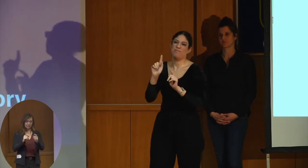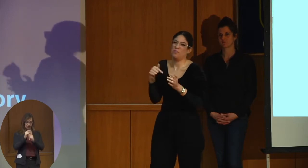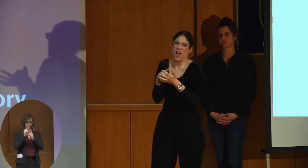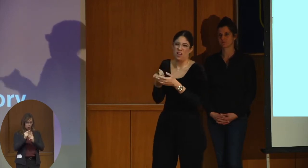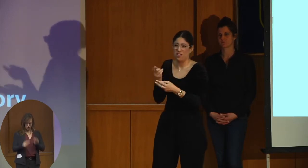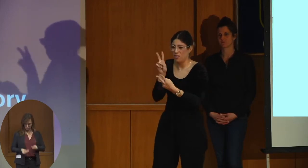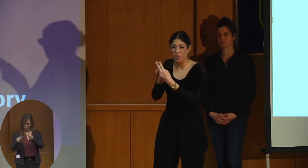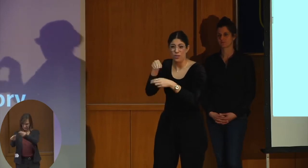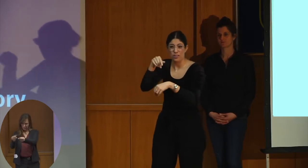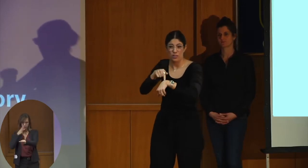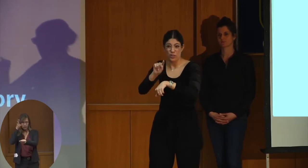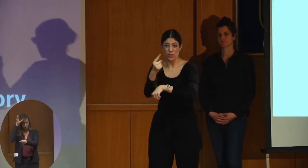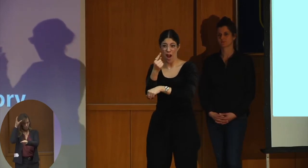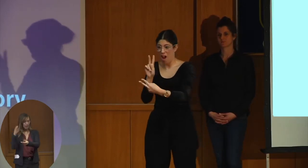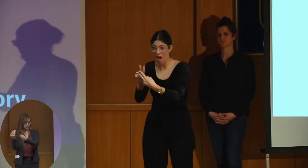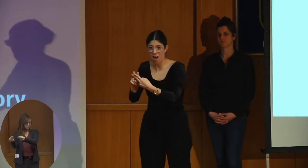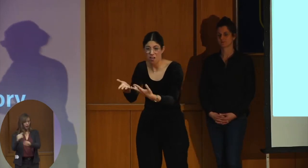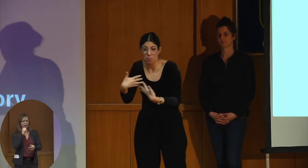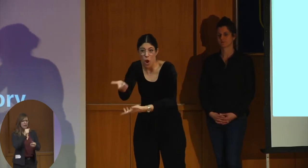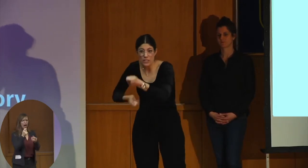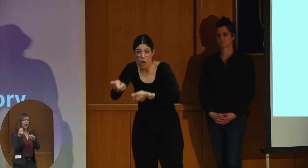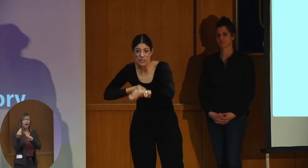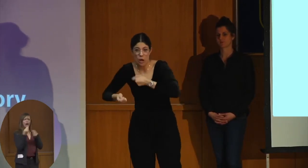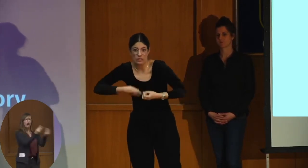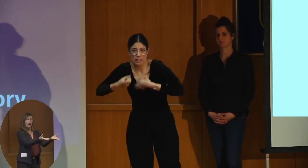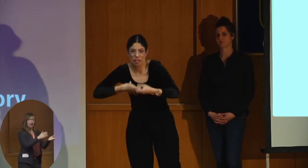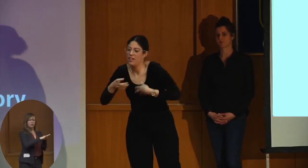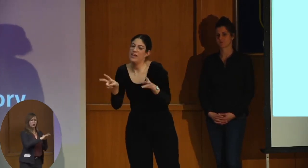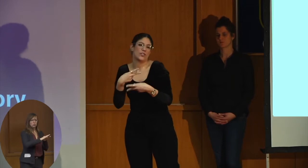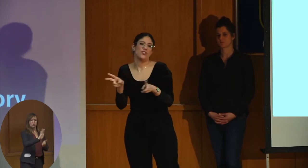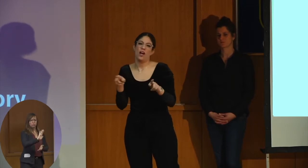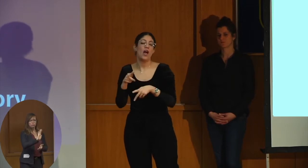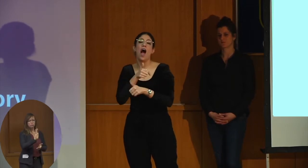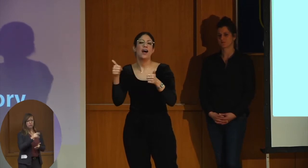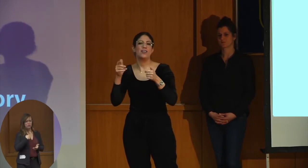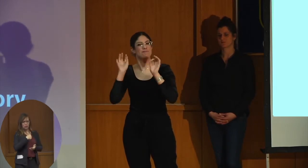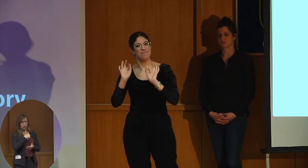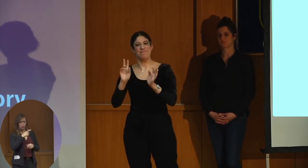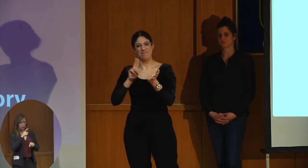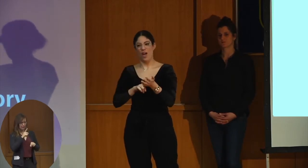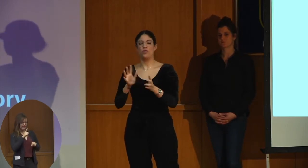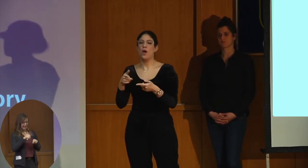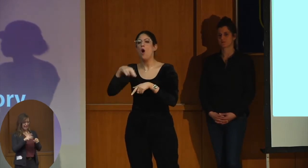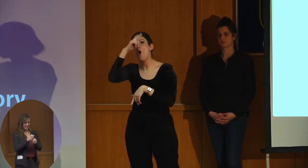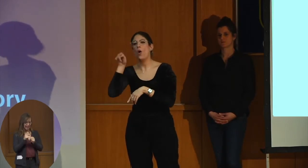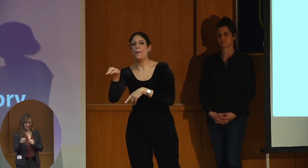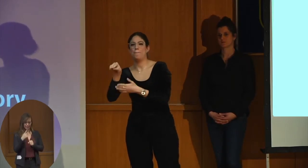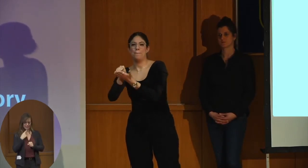And it's not done in schools because we can't get them to tell us everything that God is saying in and out.